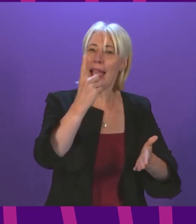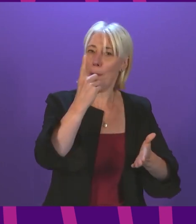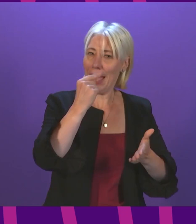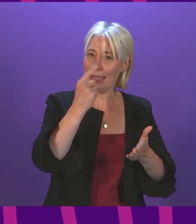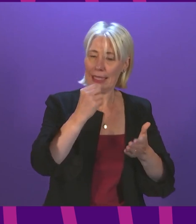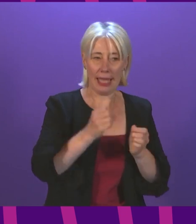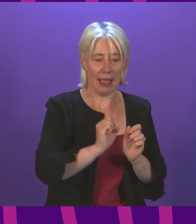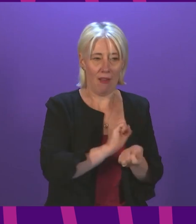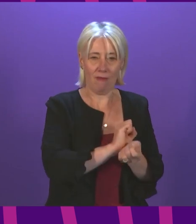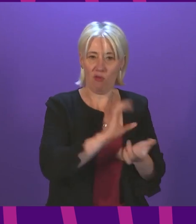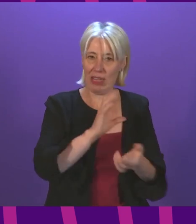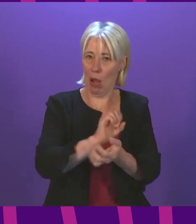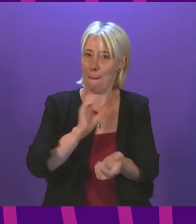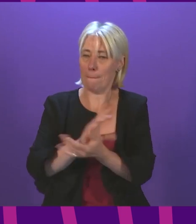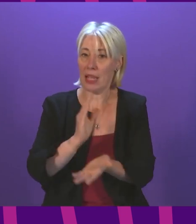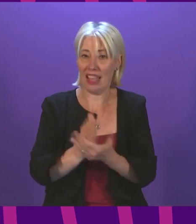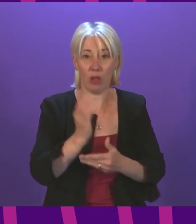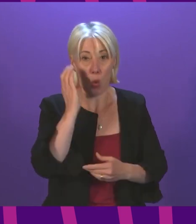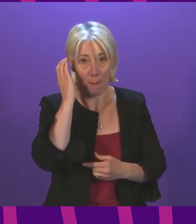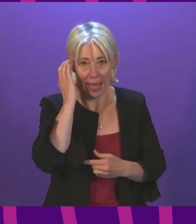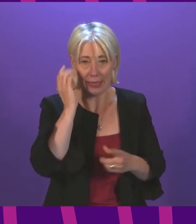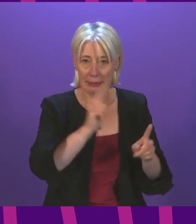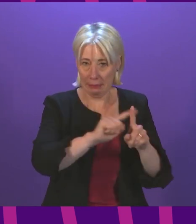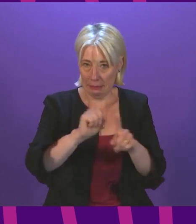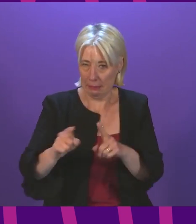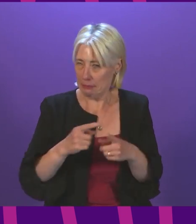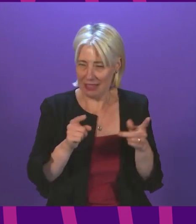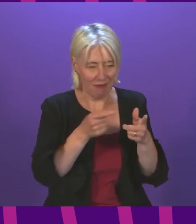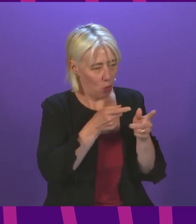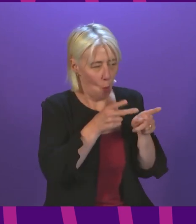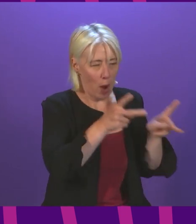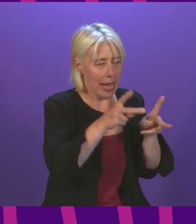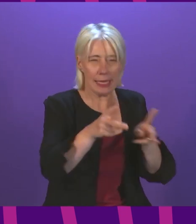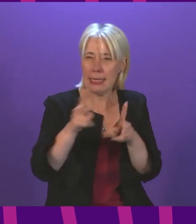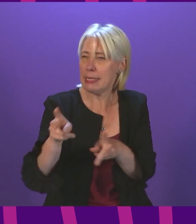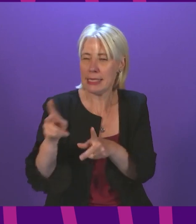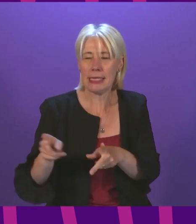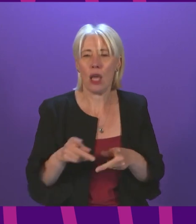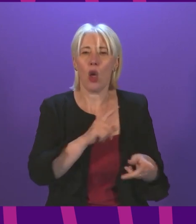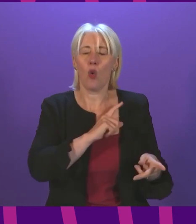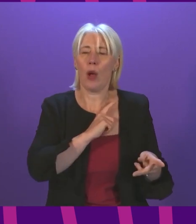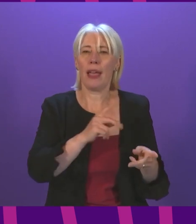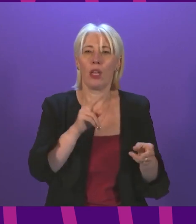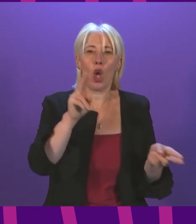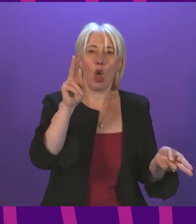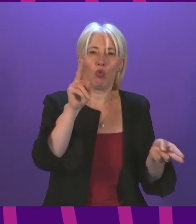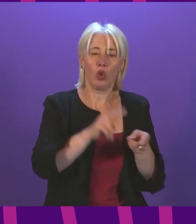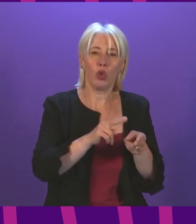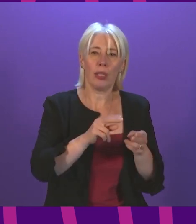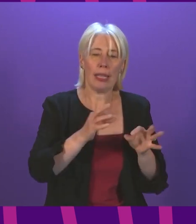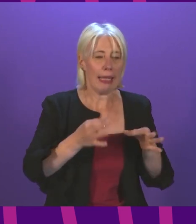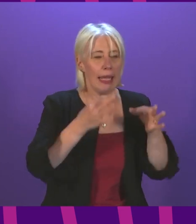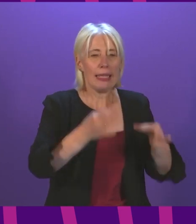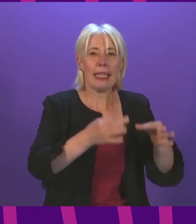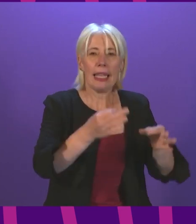NHS including bed capacity through the range of measures we are taking for example reducing again delayed discharge